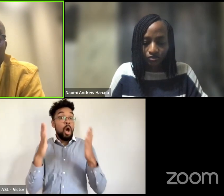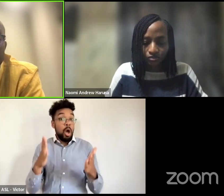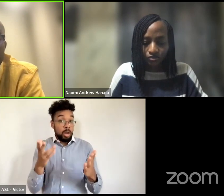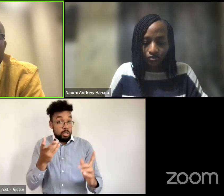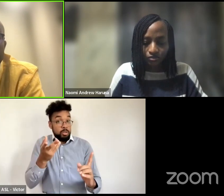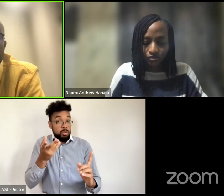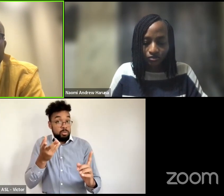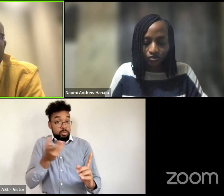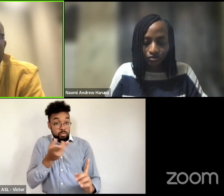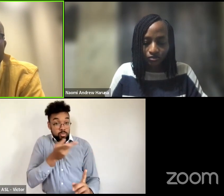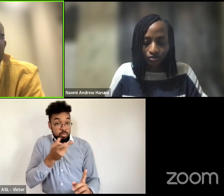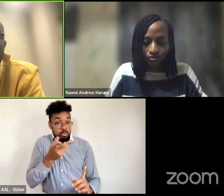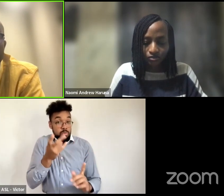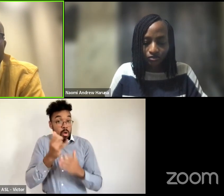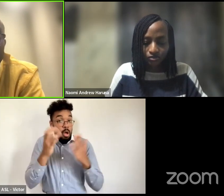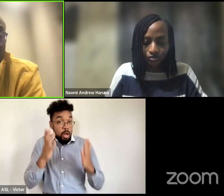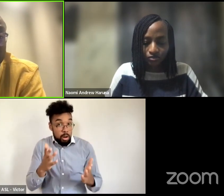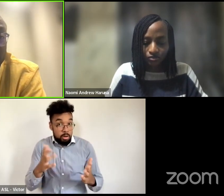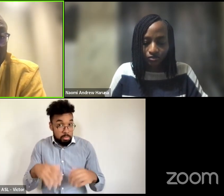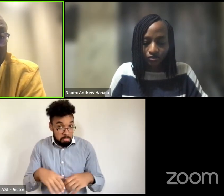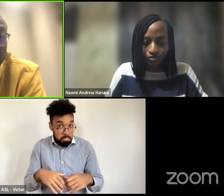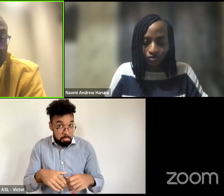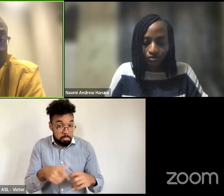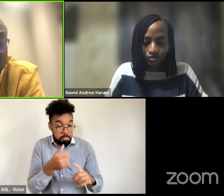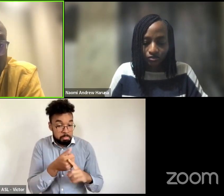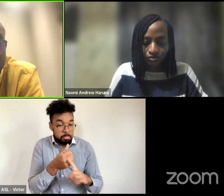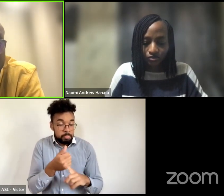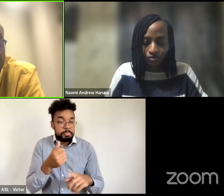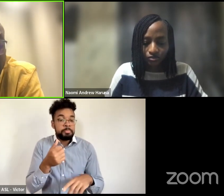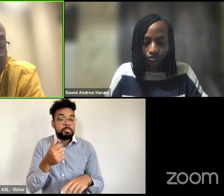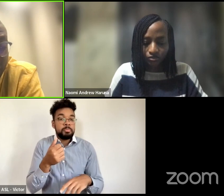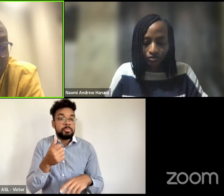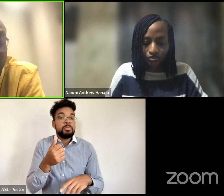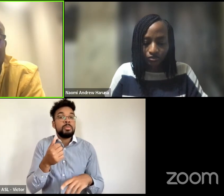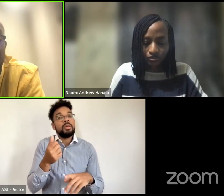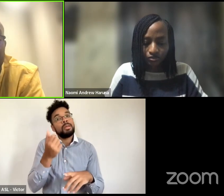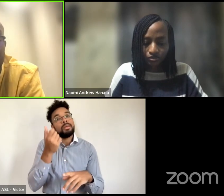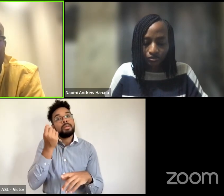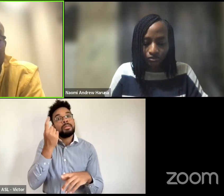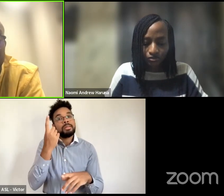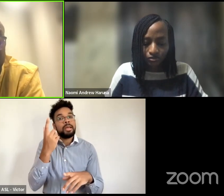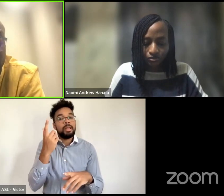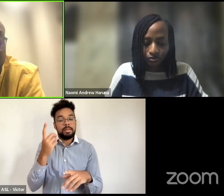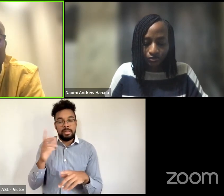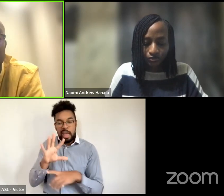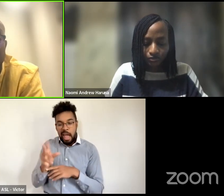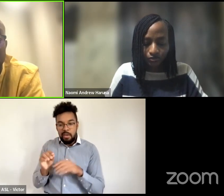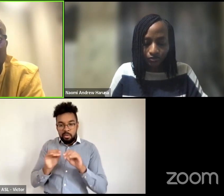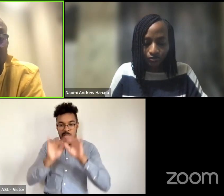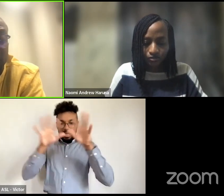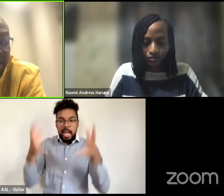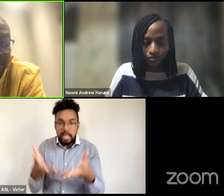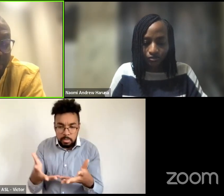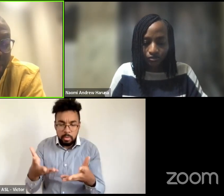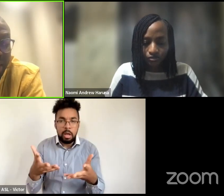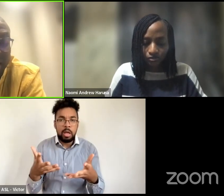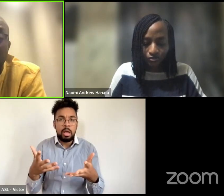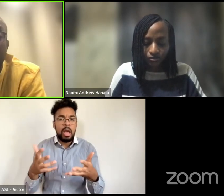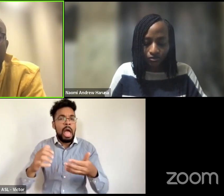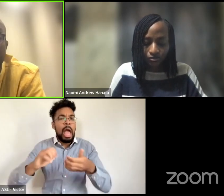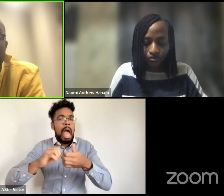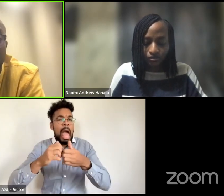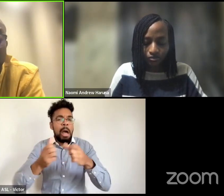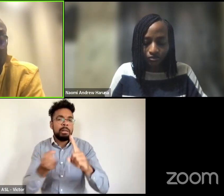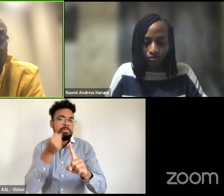who um artists in in the diaspora and and what does that mean when it comes to issues of um